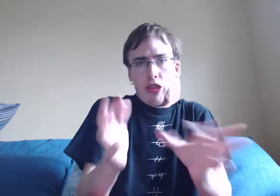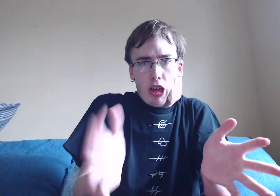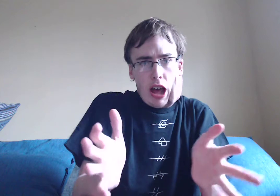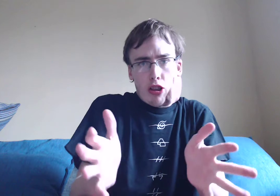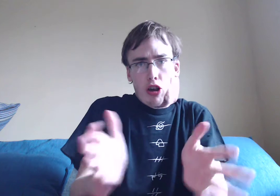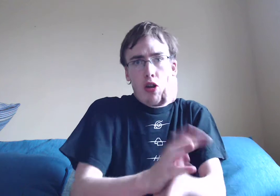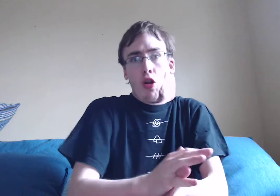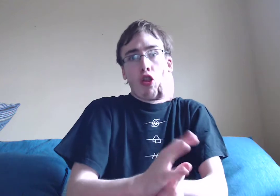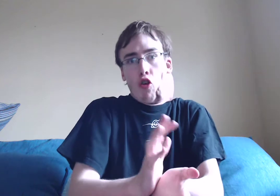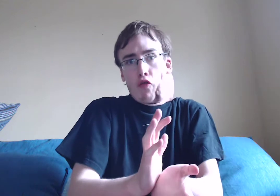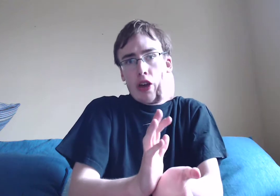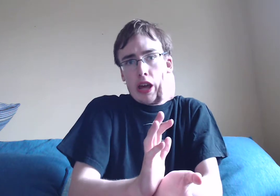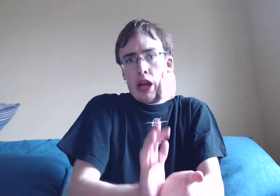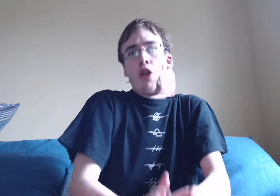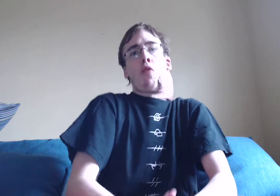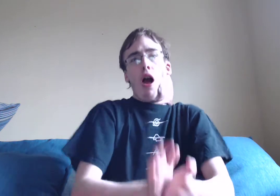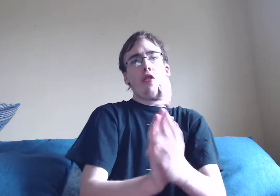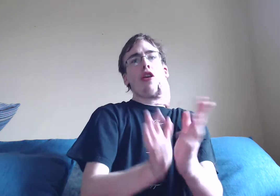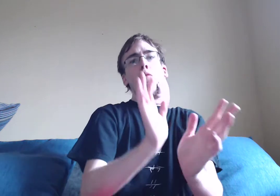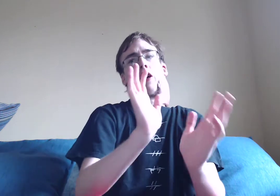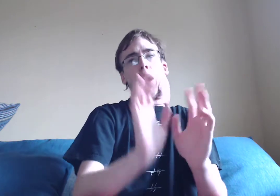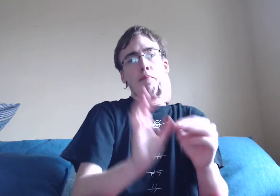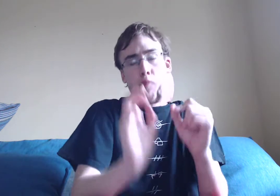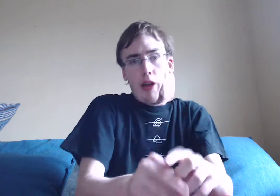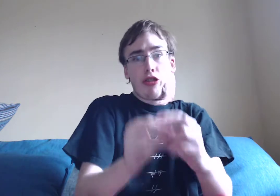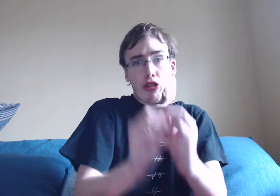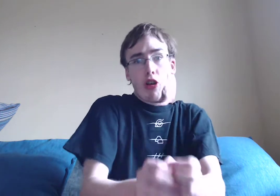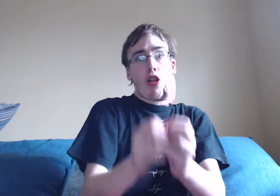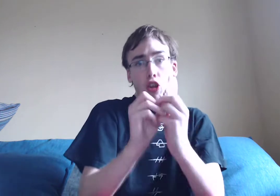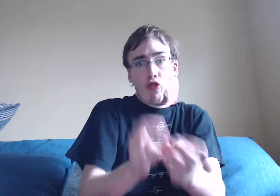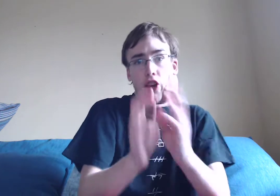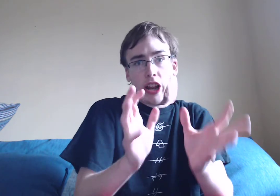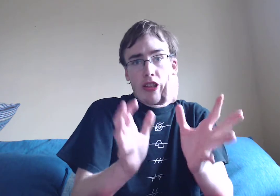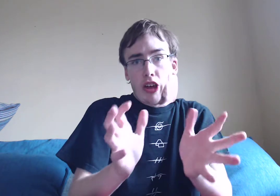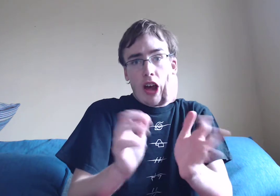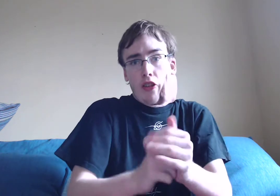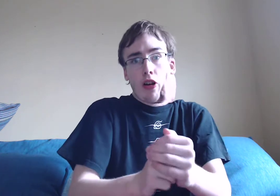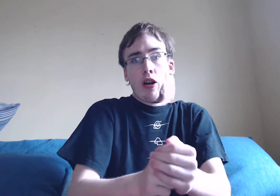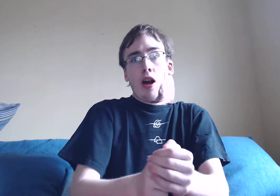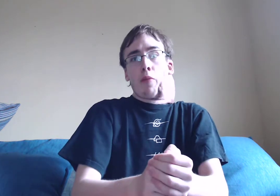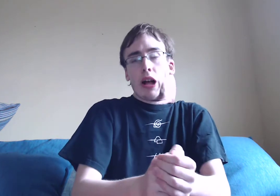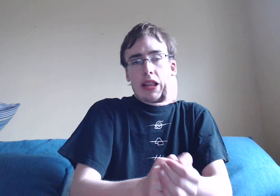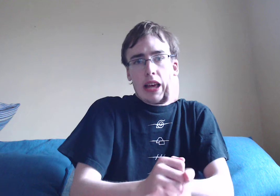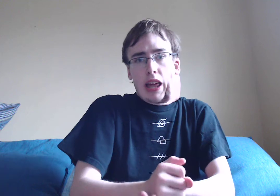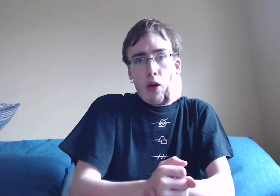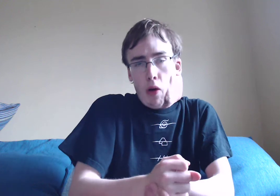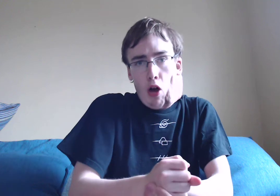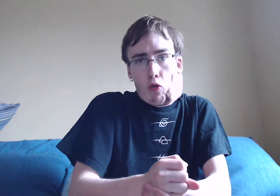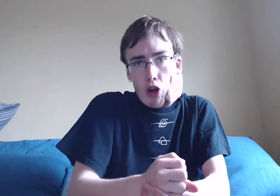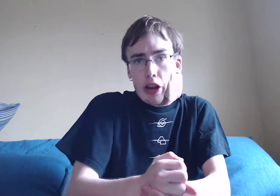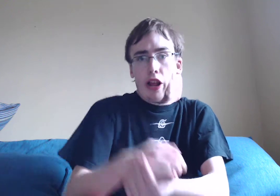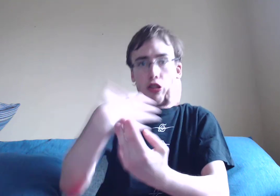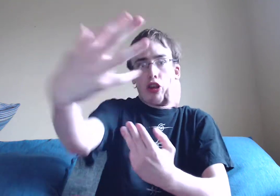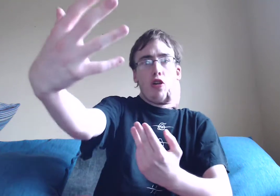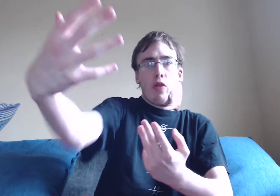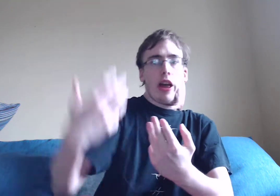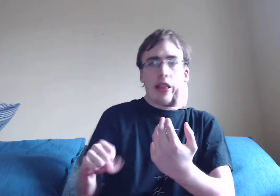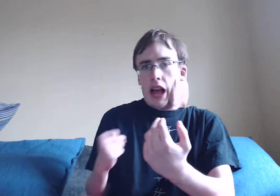chapter. Luffy. I don't think we're going to get much Luffy this chapter. But I think he will run into. His next